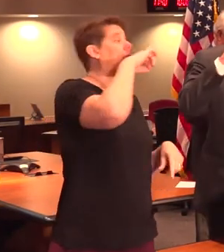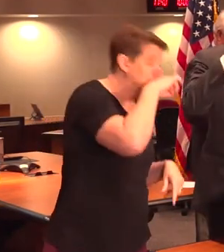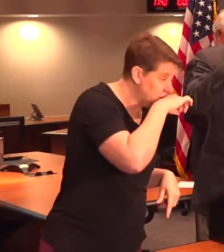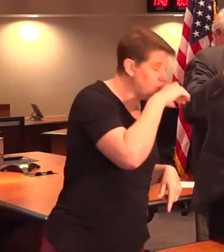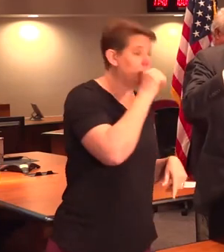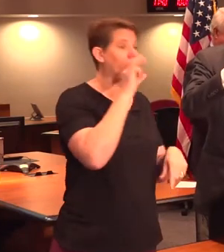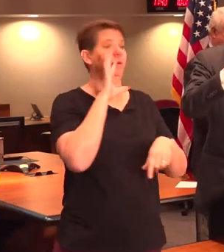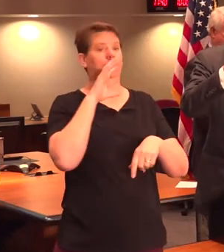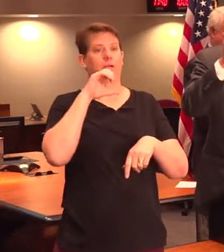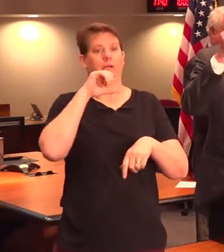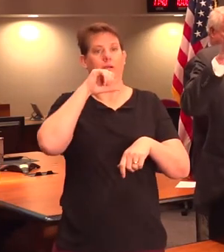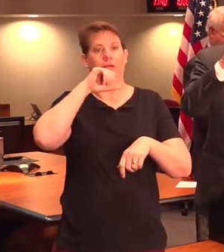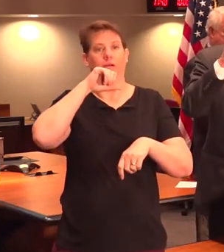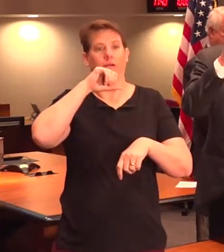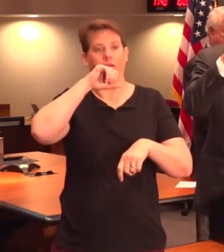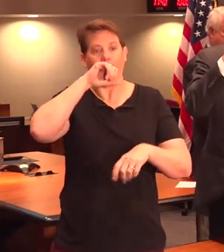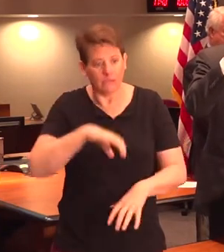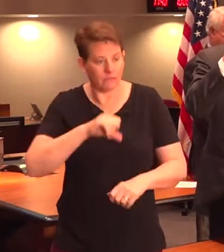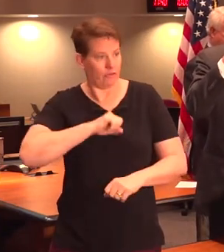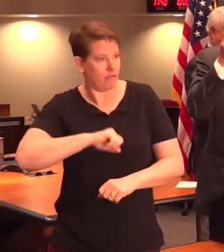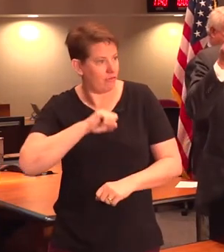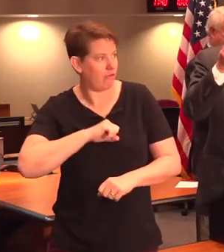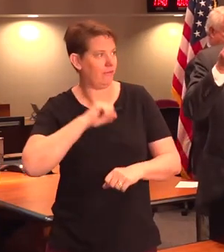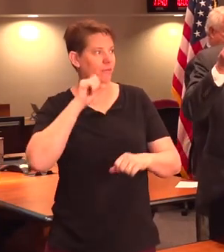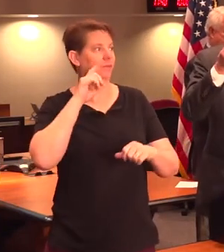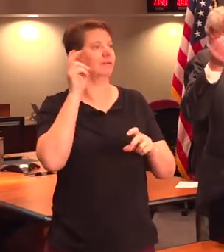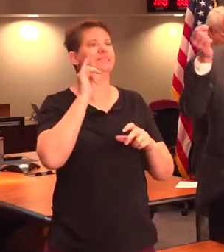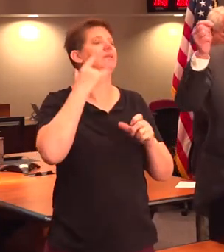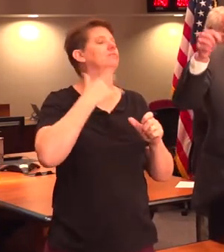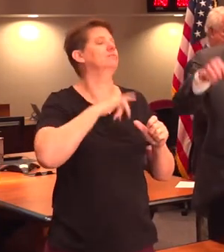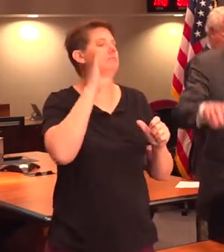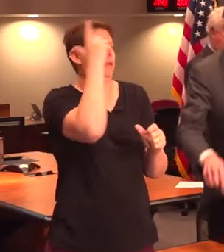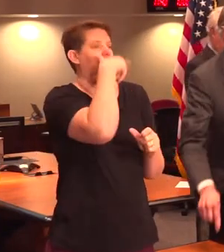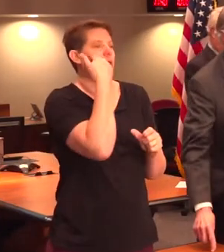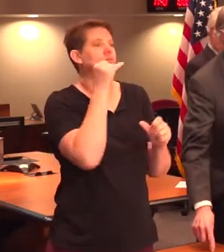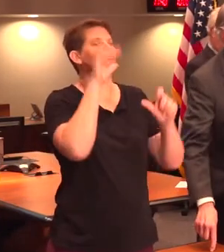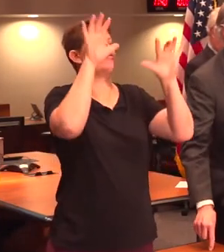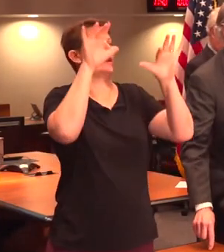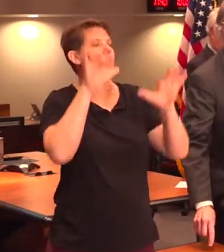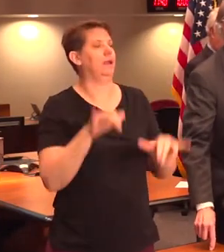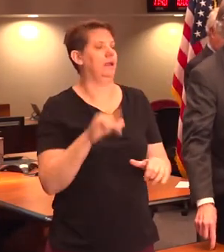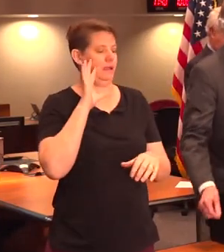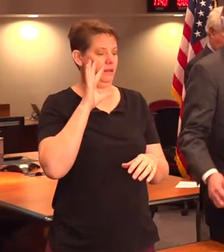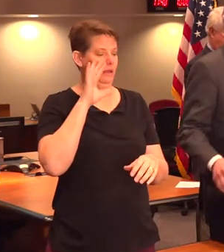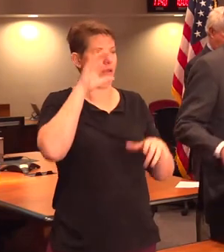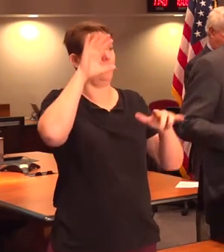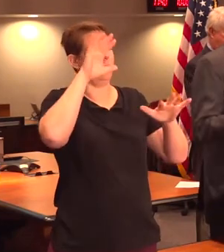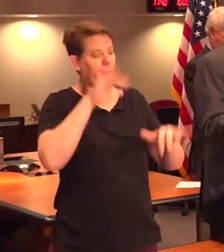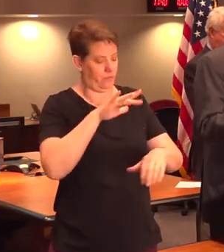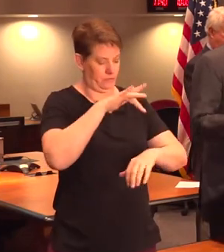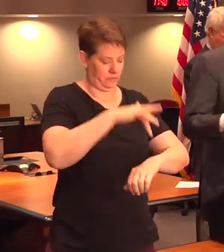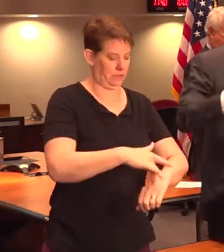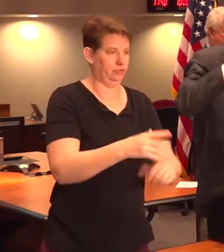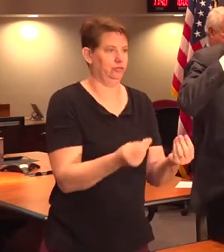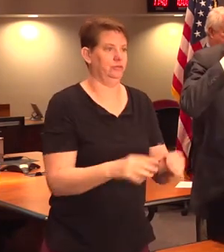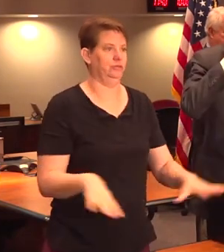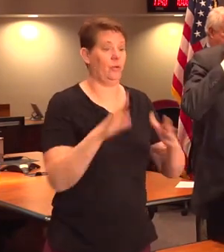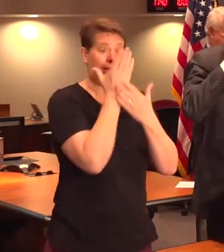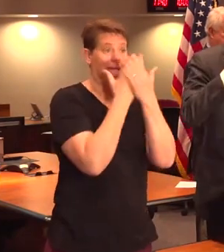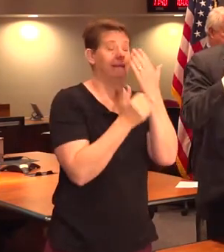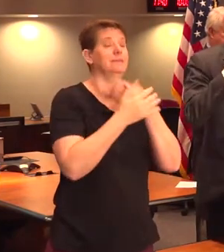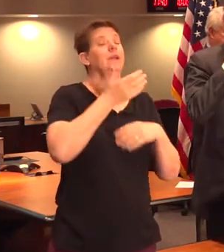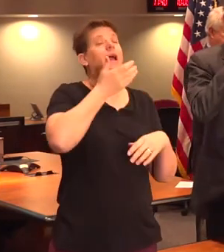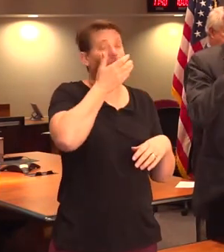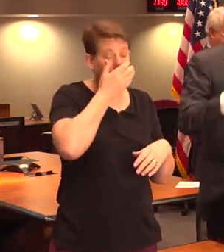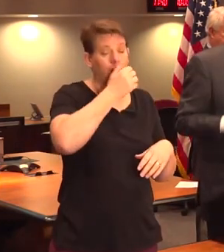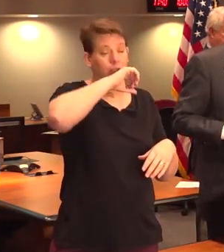because it goes in droplets. That is like raindrops, and they go down to surfaces. Or they can be on your hands if